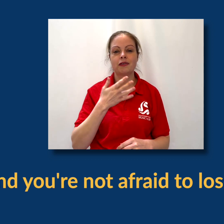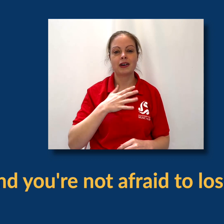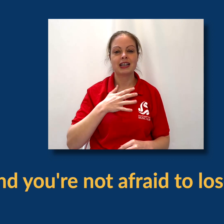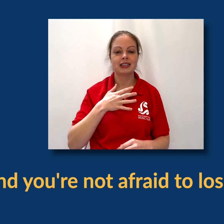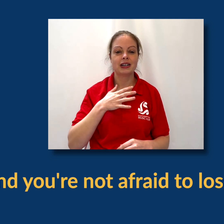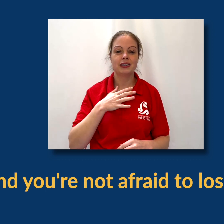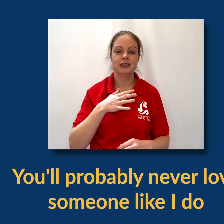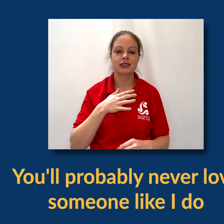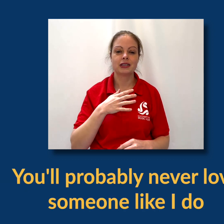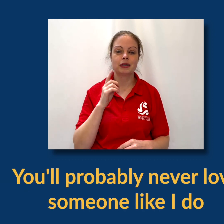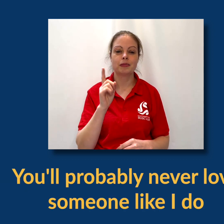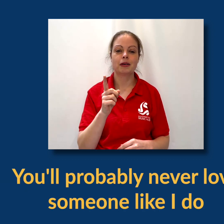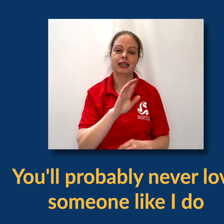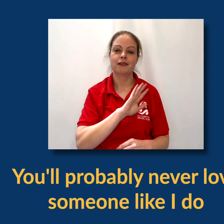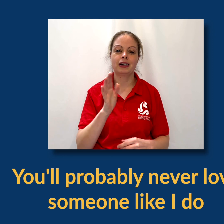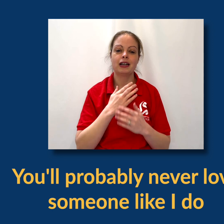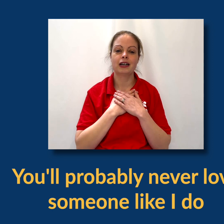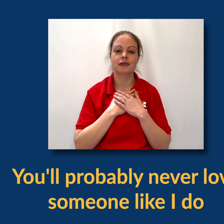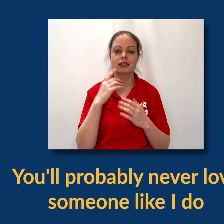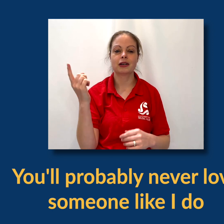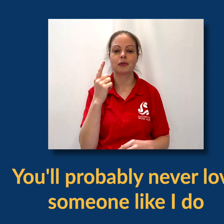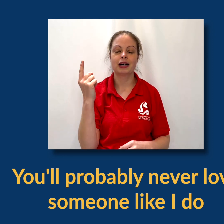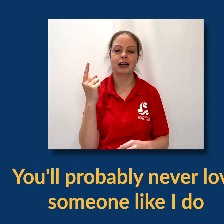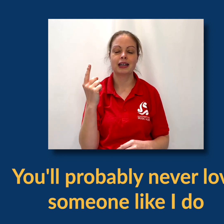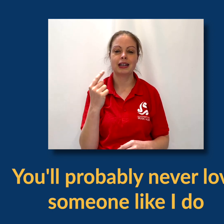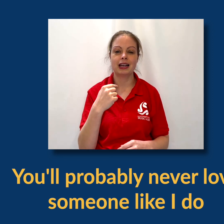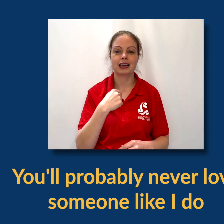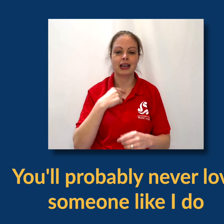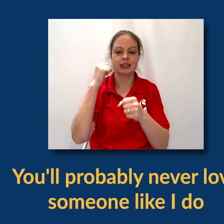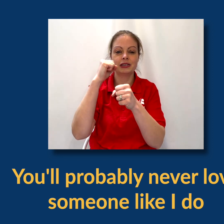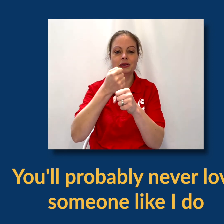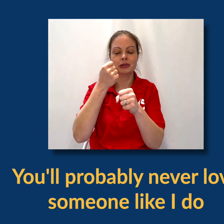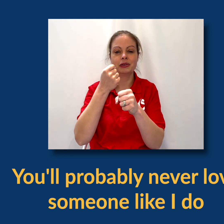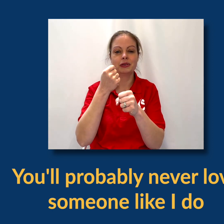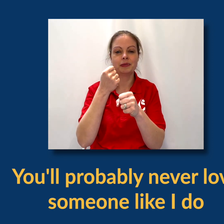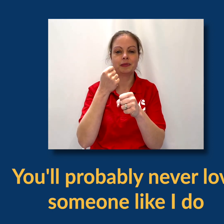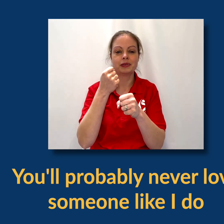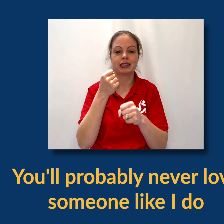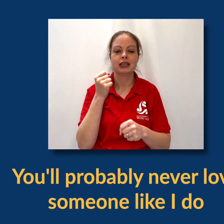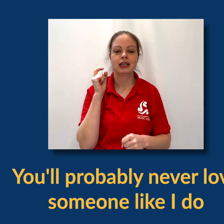not afraid to lose them, you'll probably never love someone like I do.